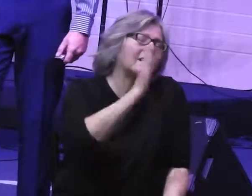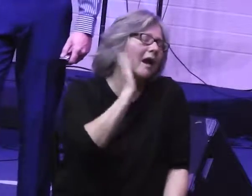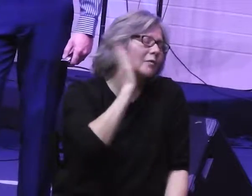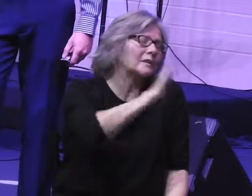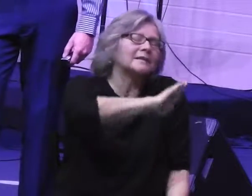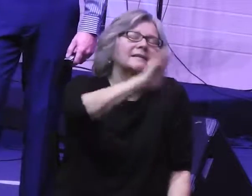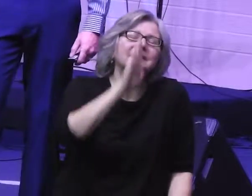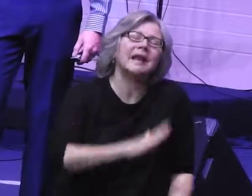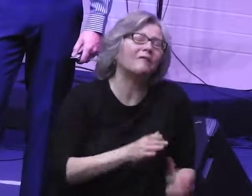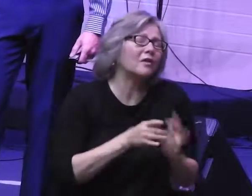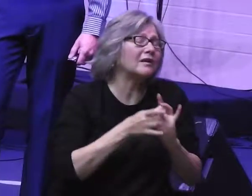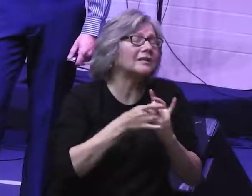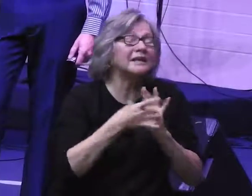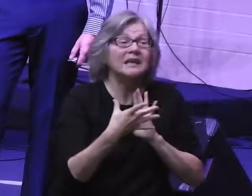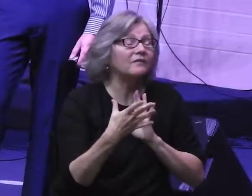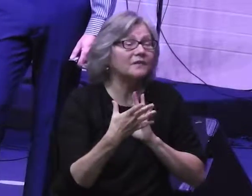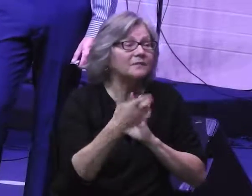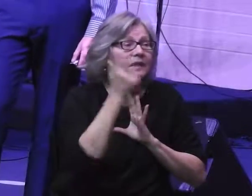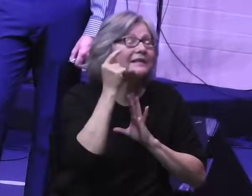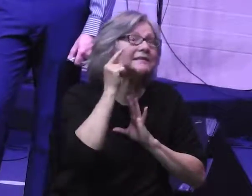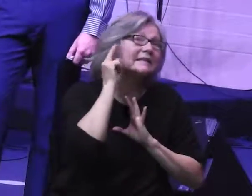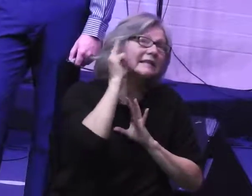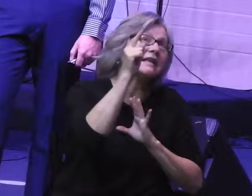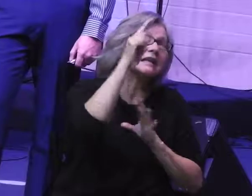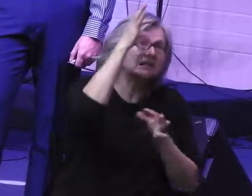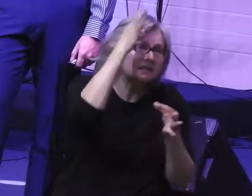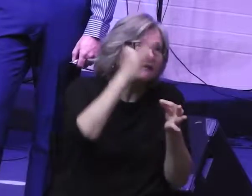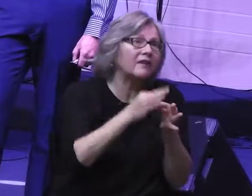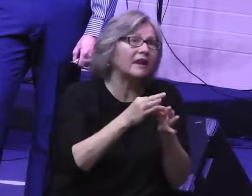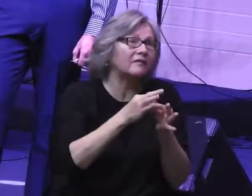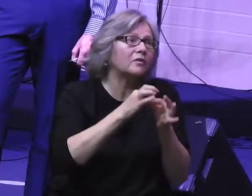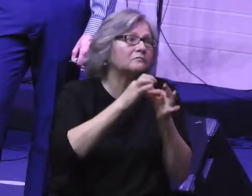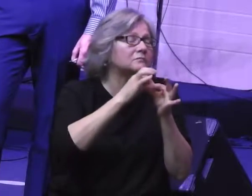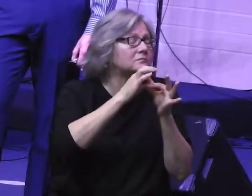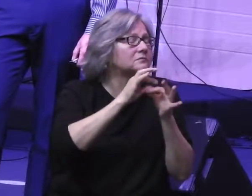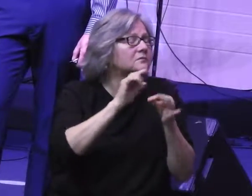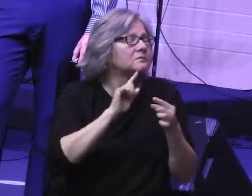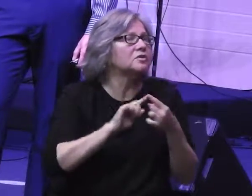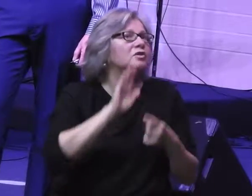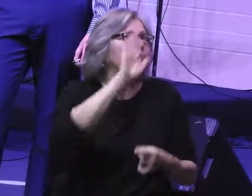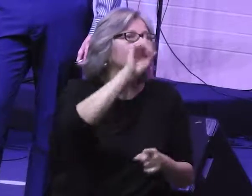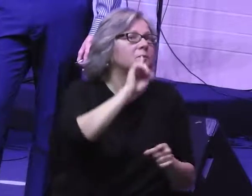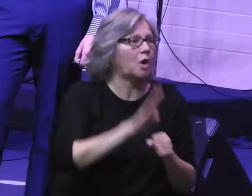And God will never leave us because He is faithful to His promises.